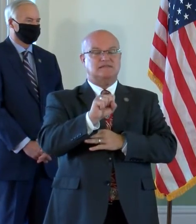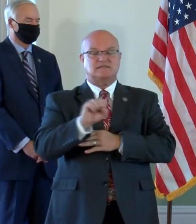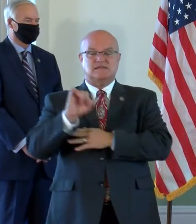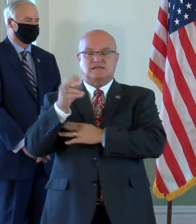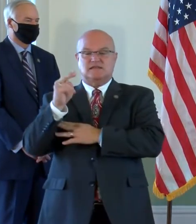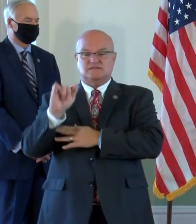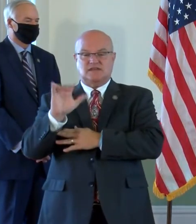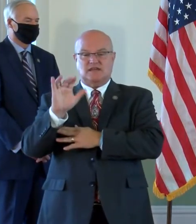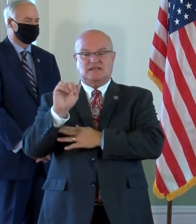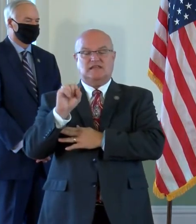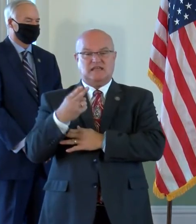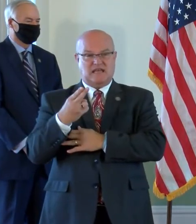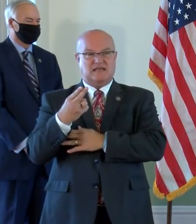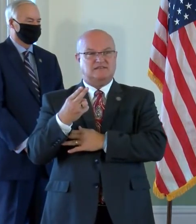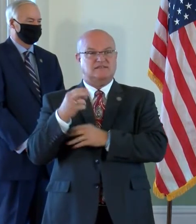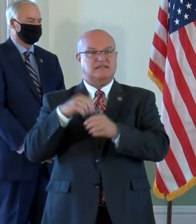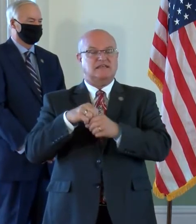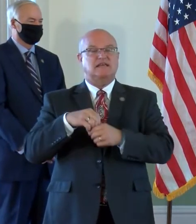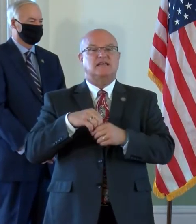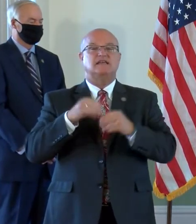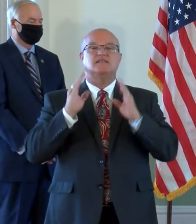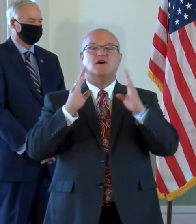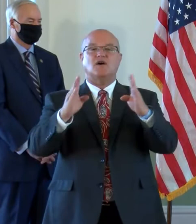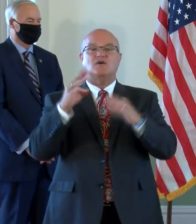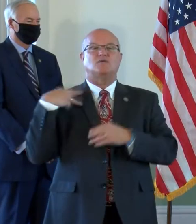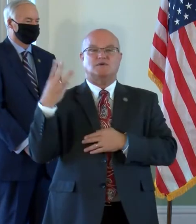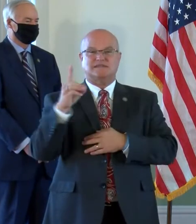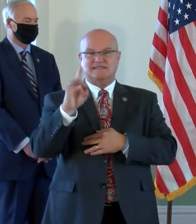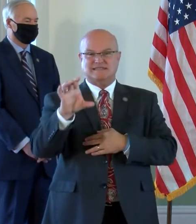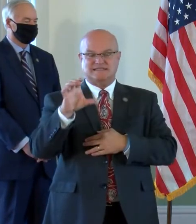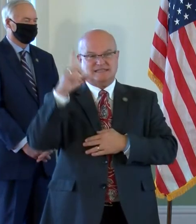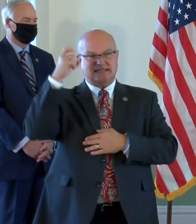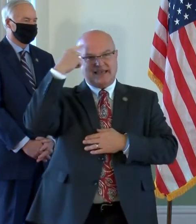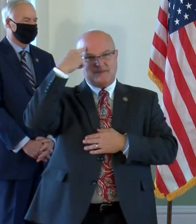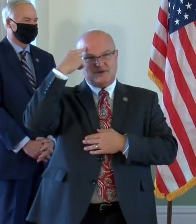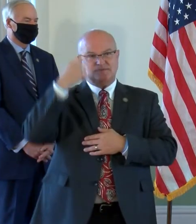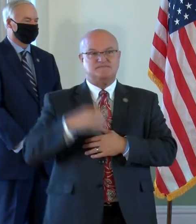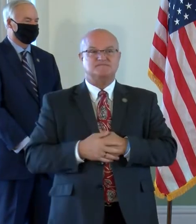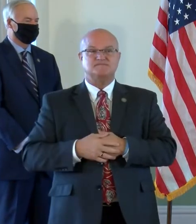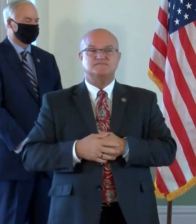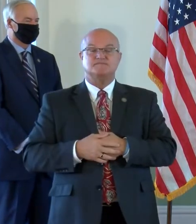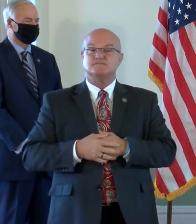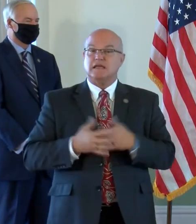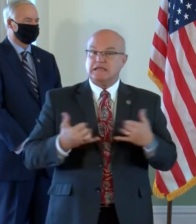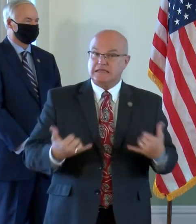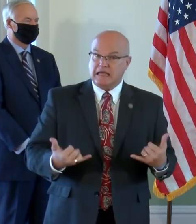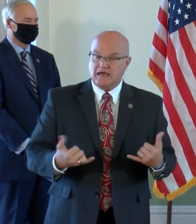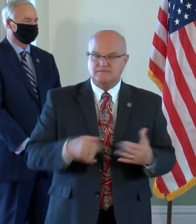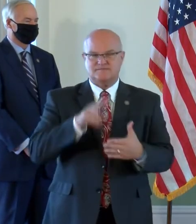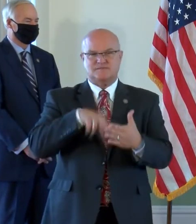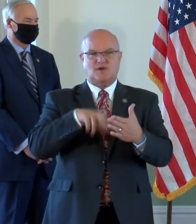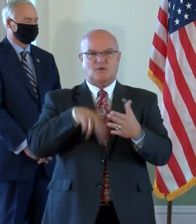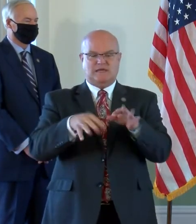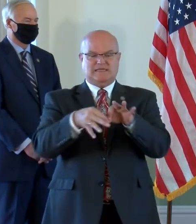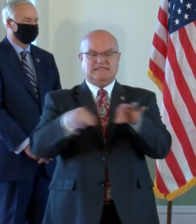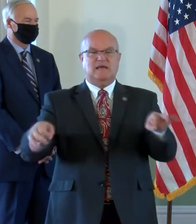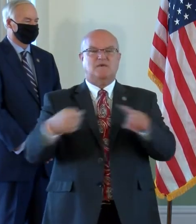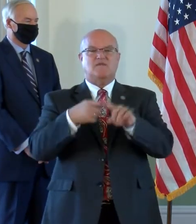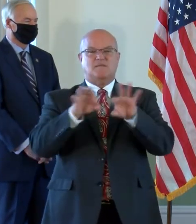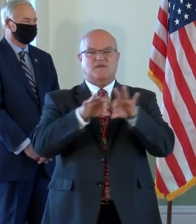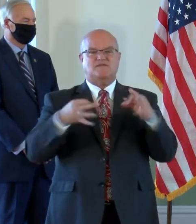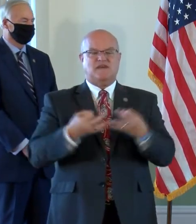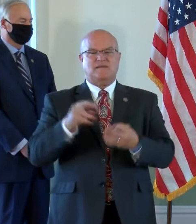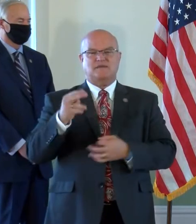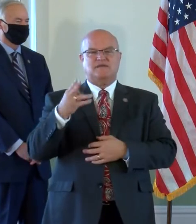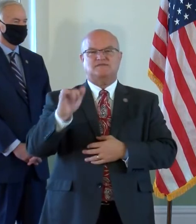Statuary Hall. I would now, if you will indulge me, like to read a statement from the family